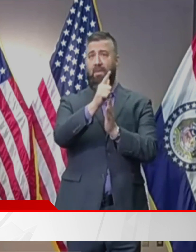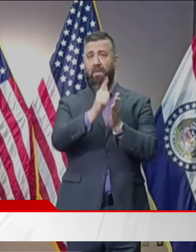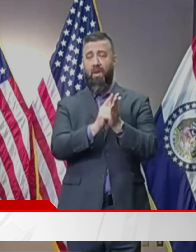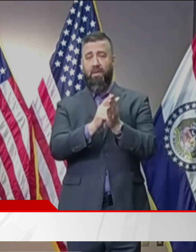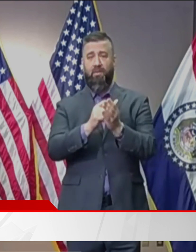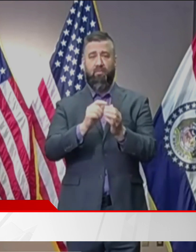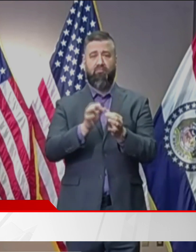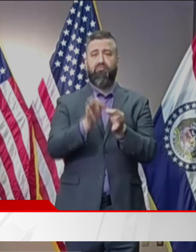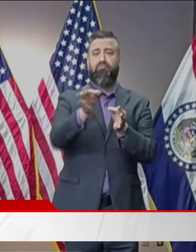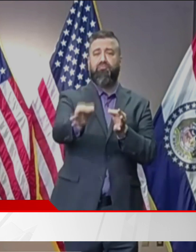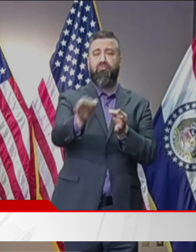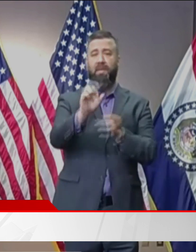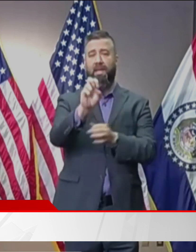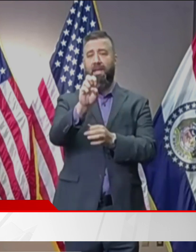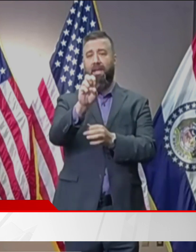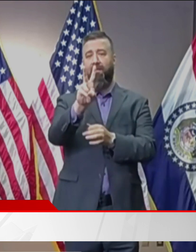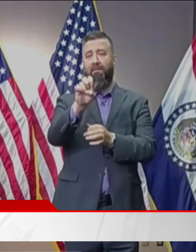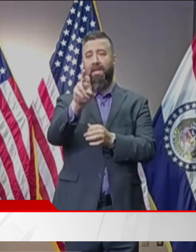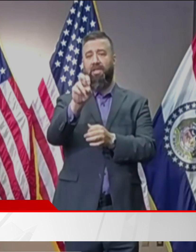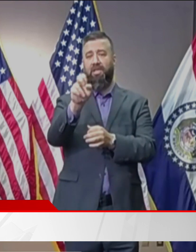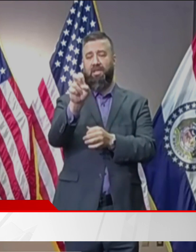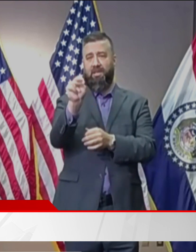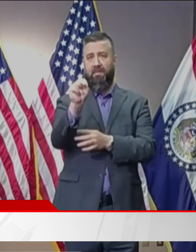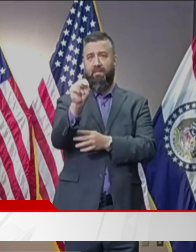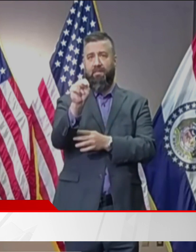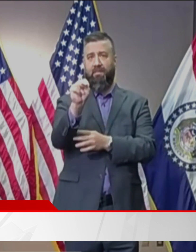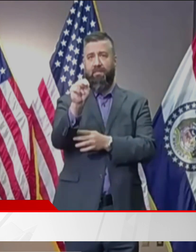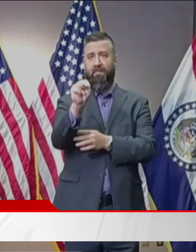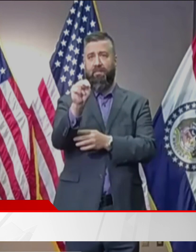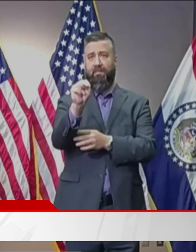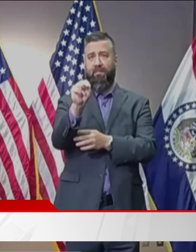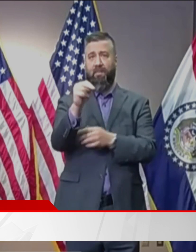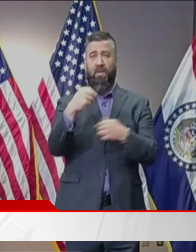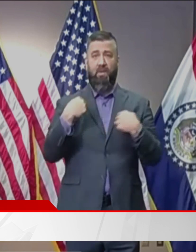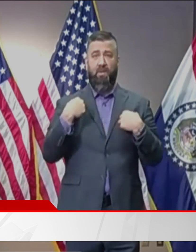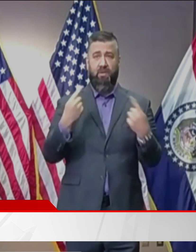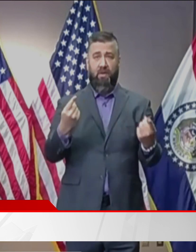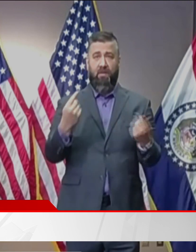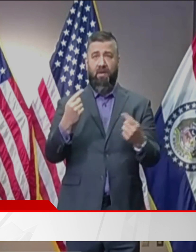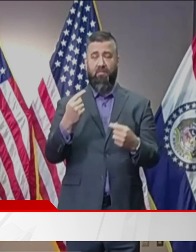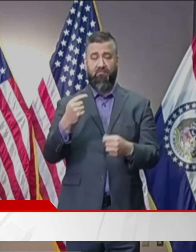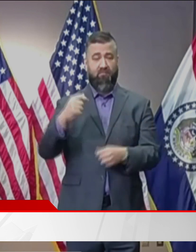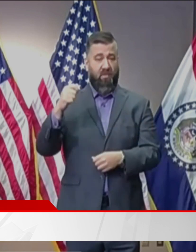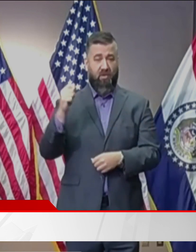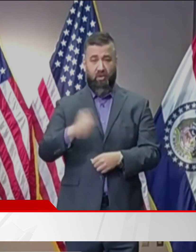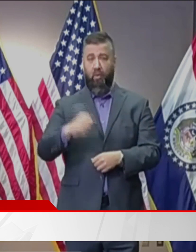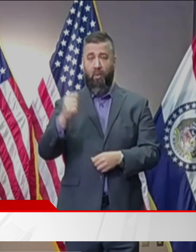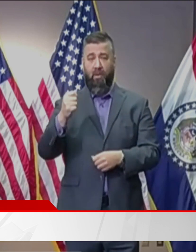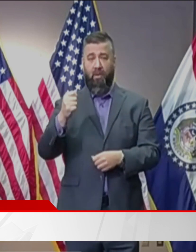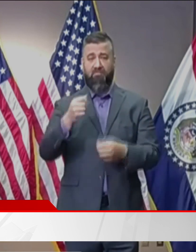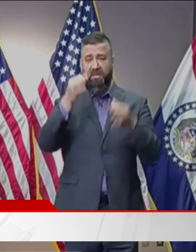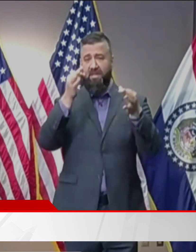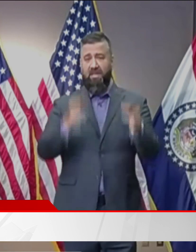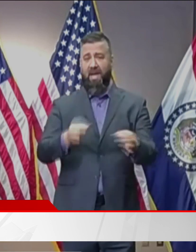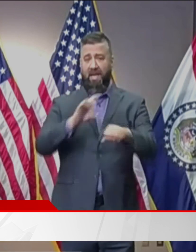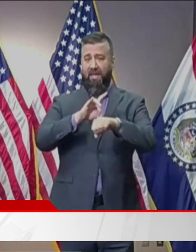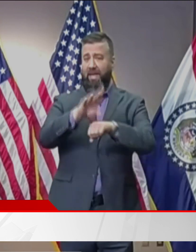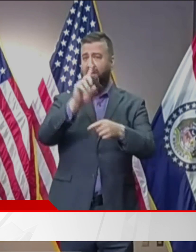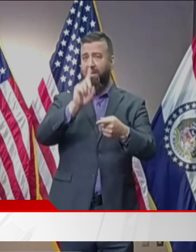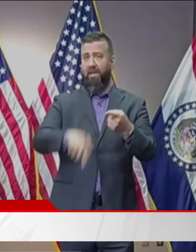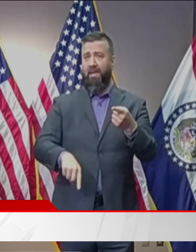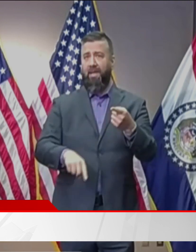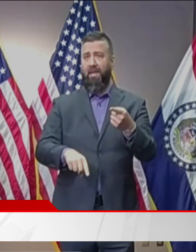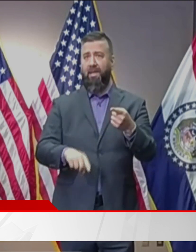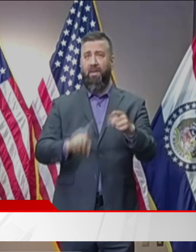eviction moratorium. Thus far in the pandemic, the circuit court has stayed all evictions, but in recent days the court decided to